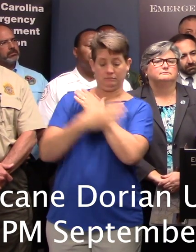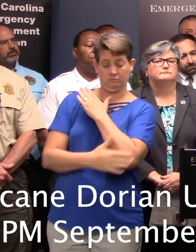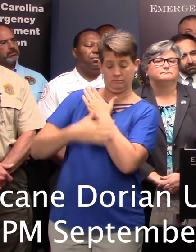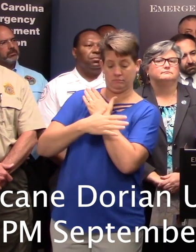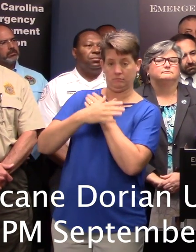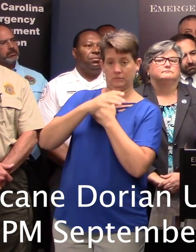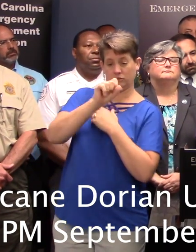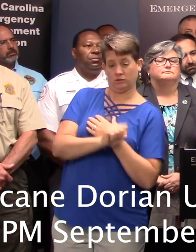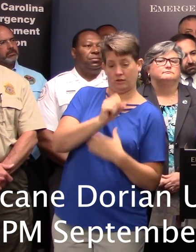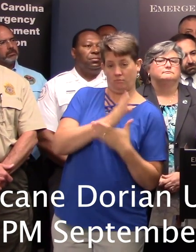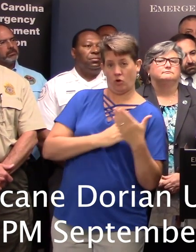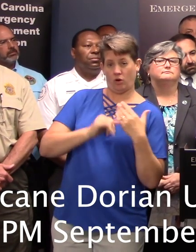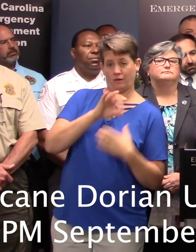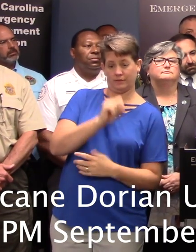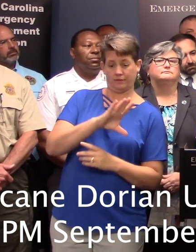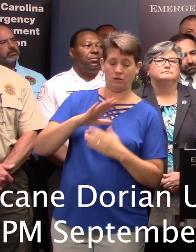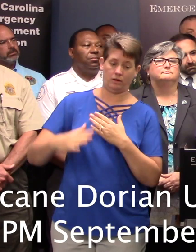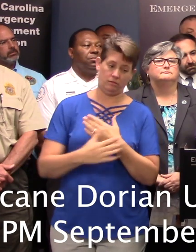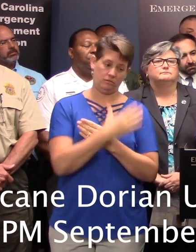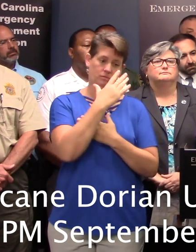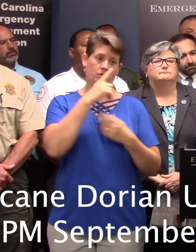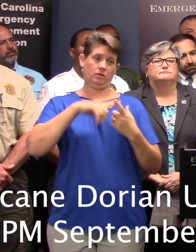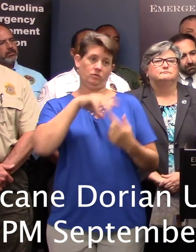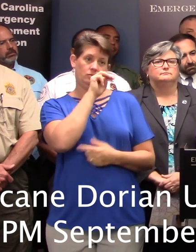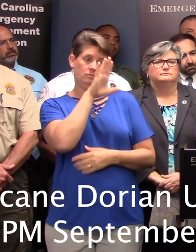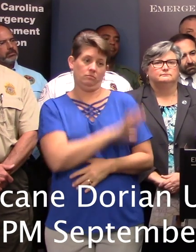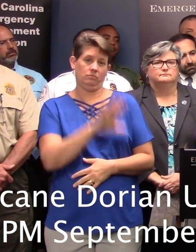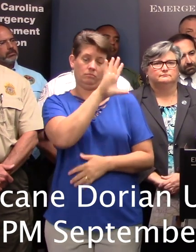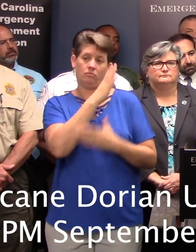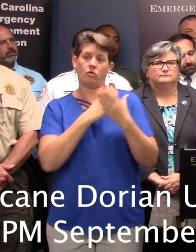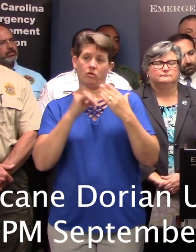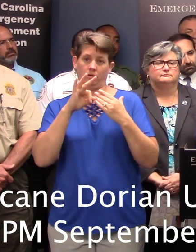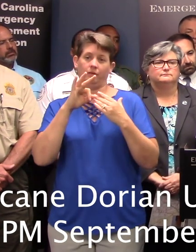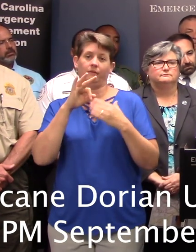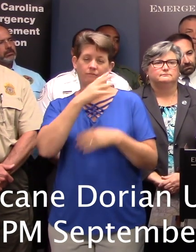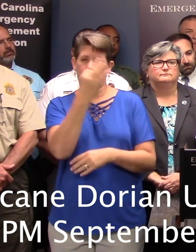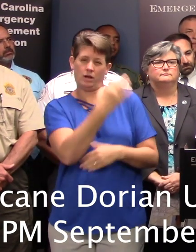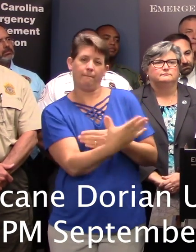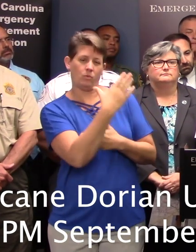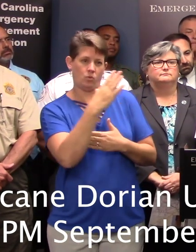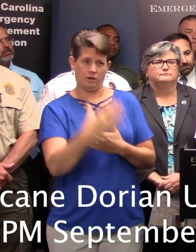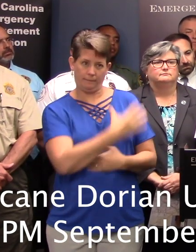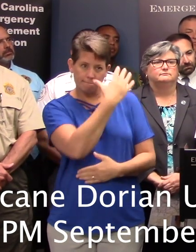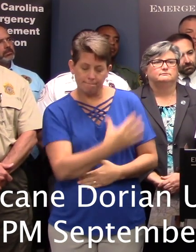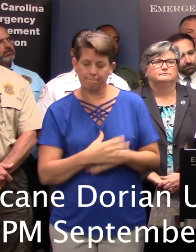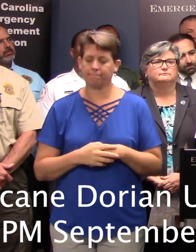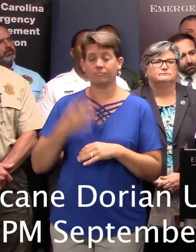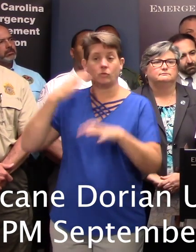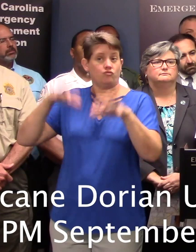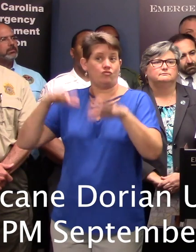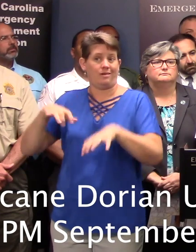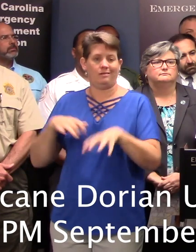into early Friday morning along the northern part of the coast. Heavy rainfall of 6 to 12 inches